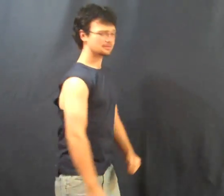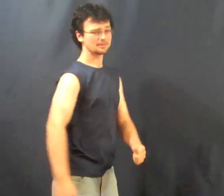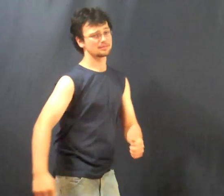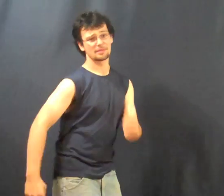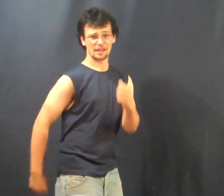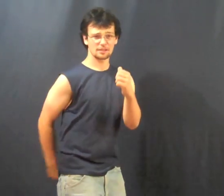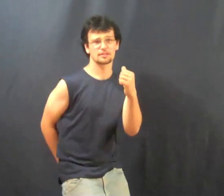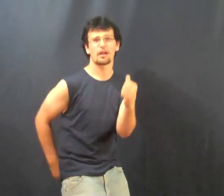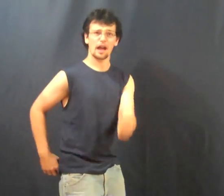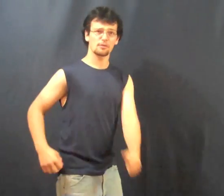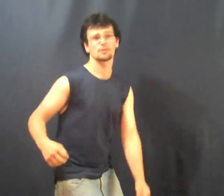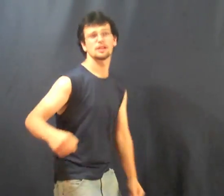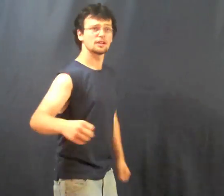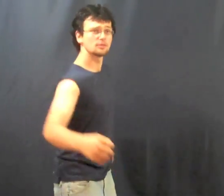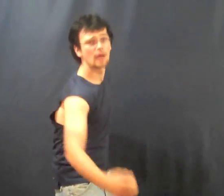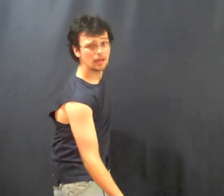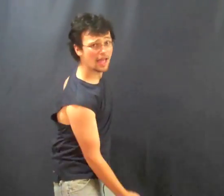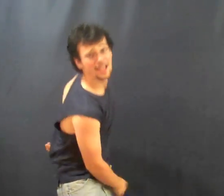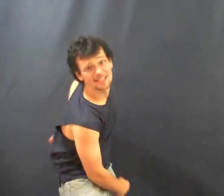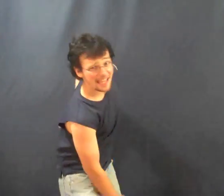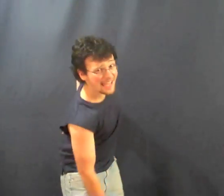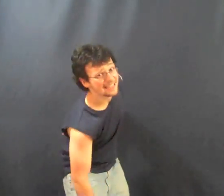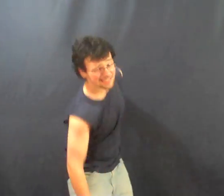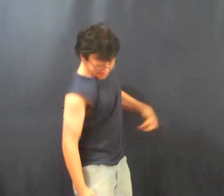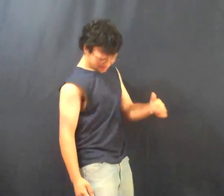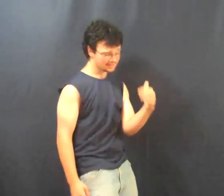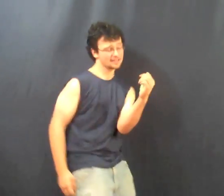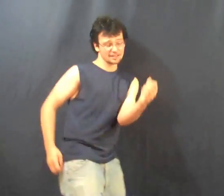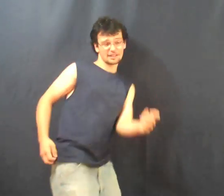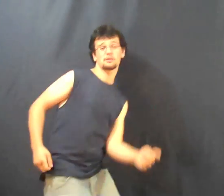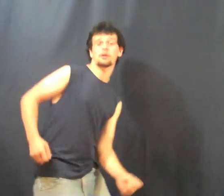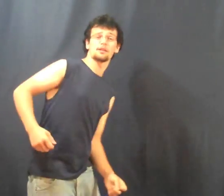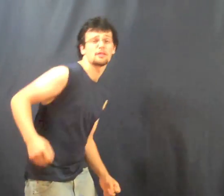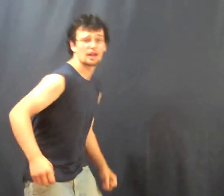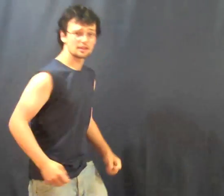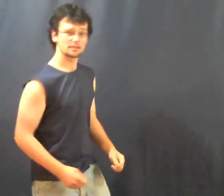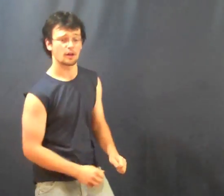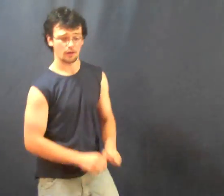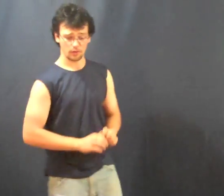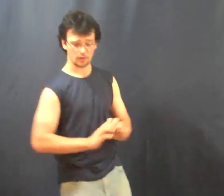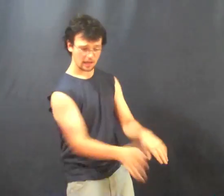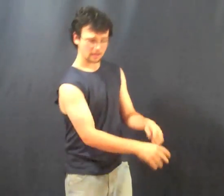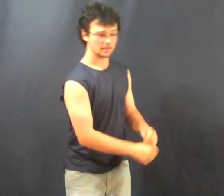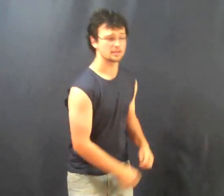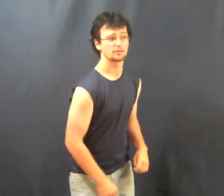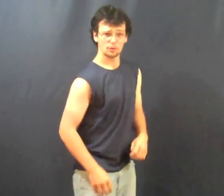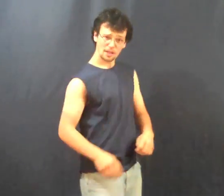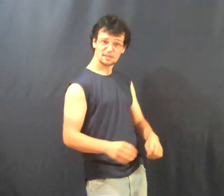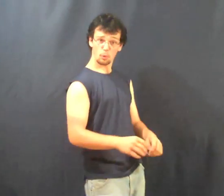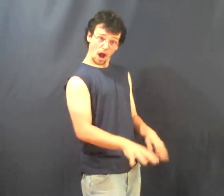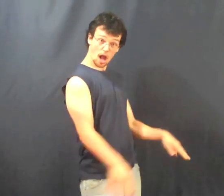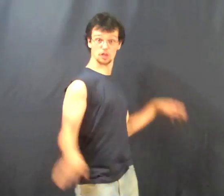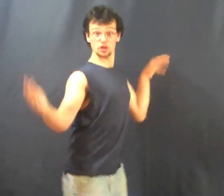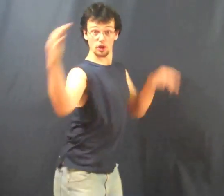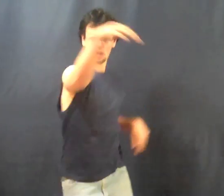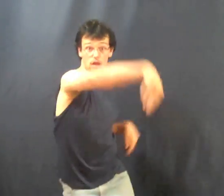If I was on the Titanic, I'd pull that lady over into the water.